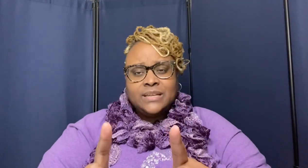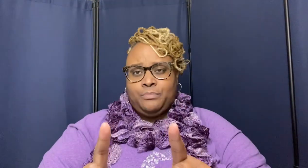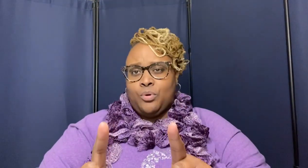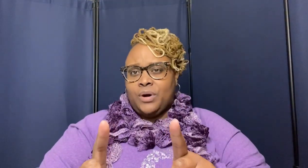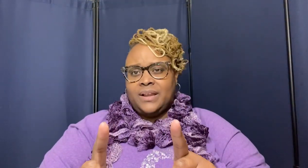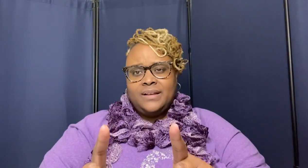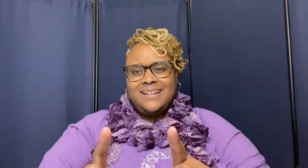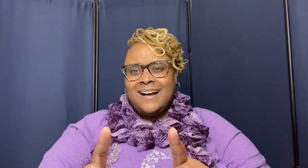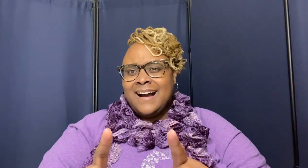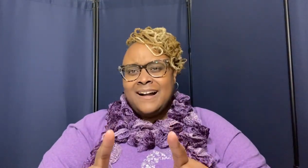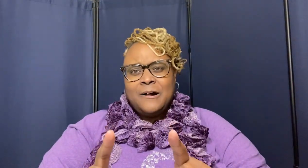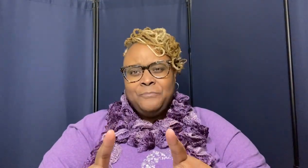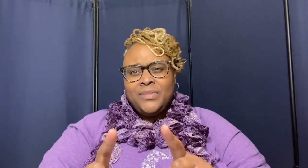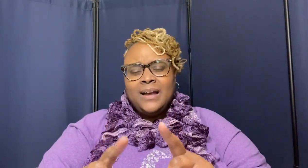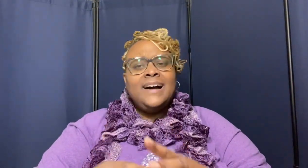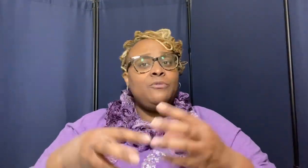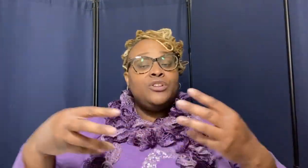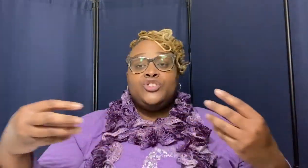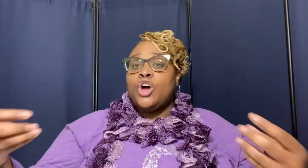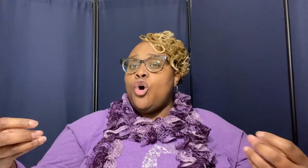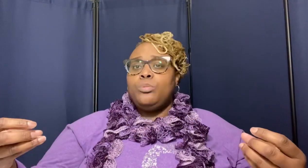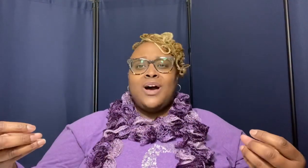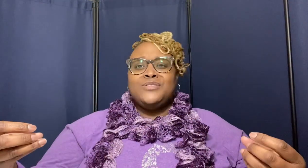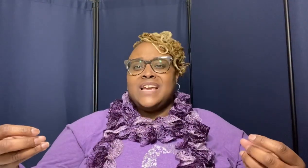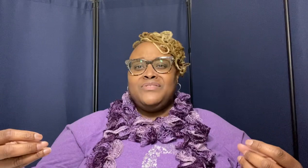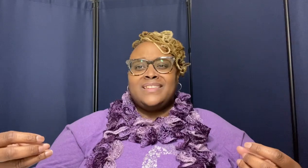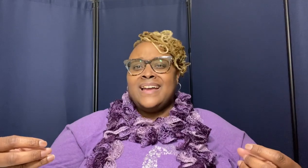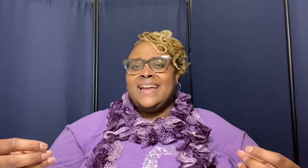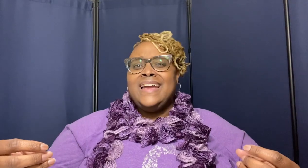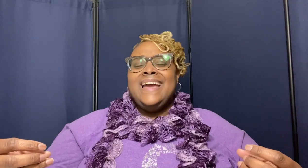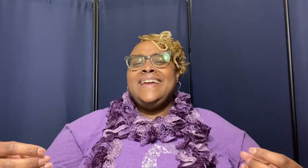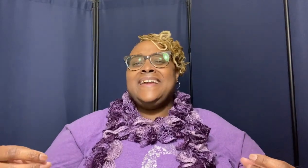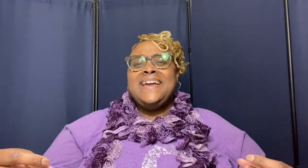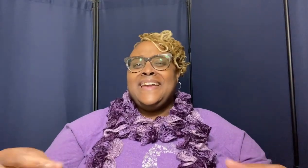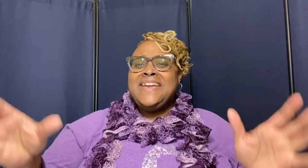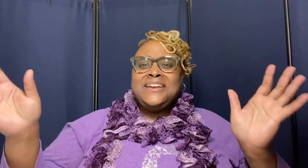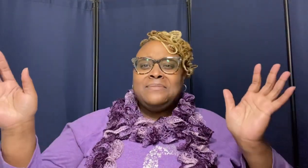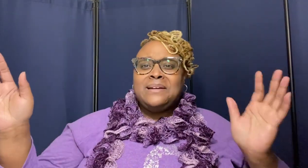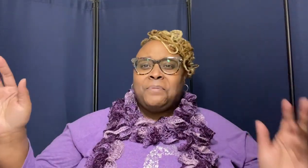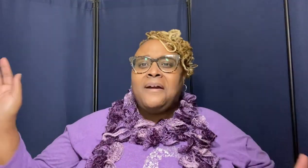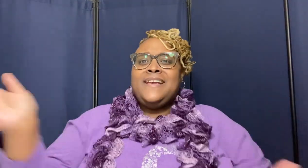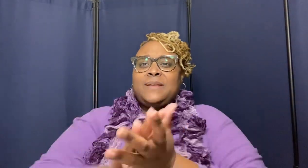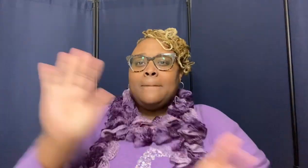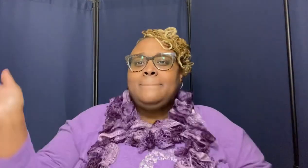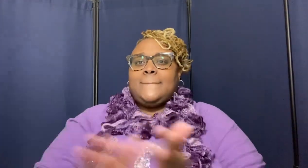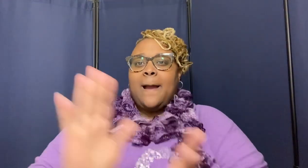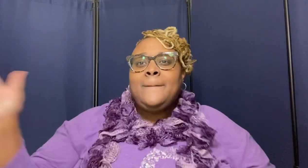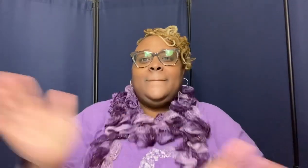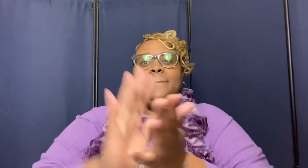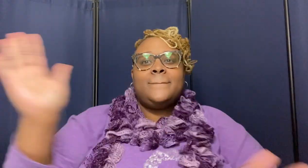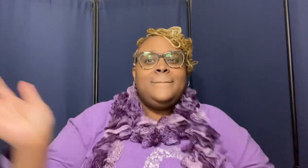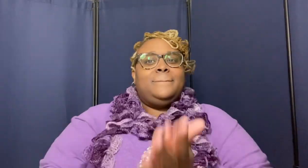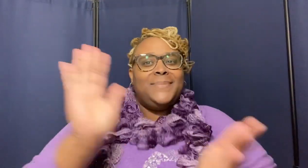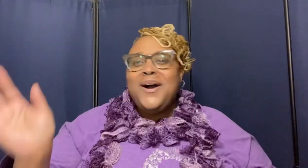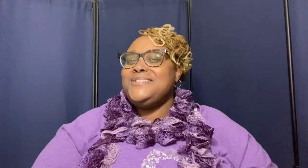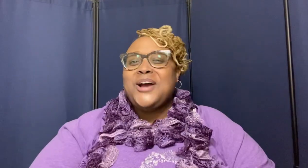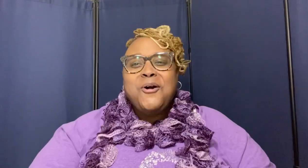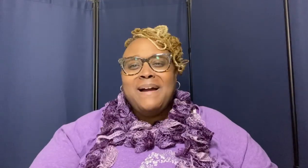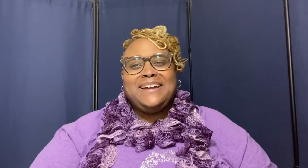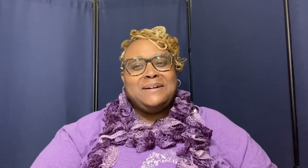important huh honey when job lost everything he he gave up that praise don't y'all make up